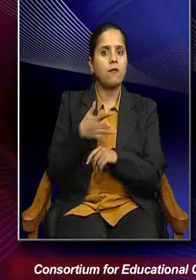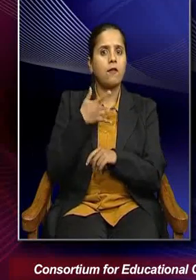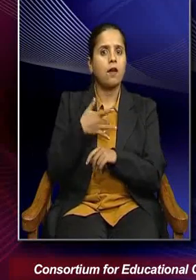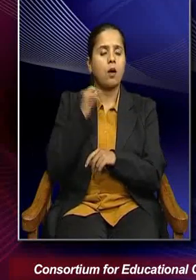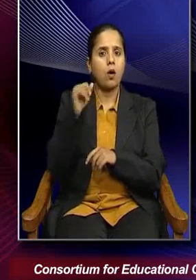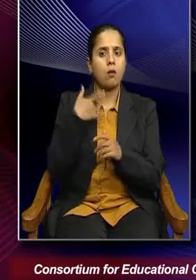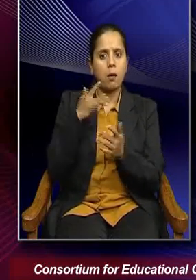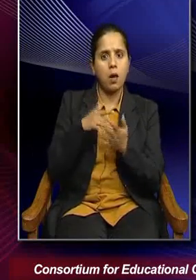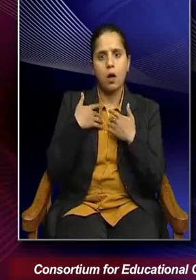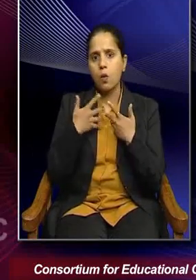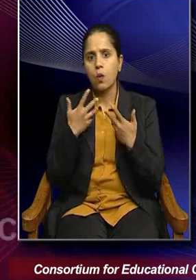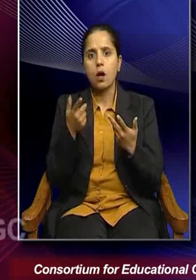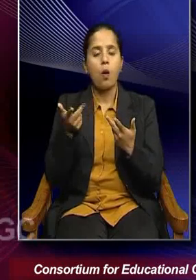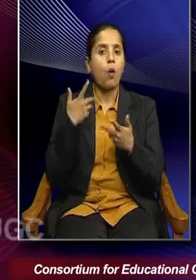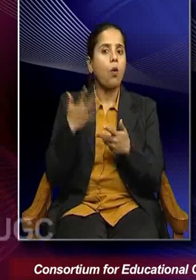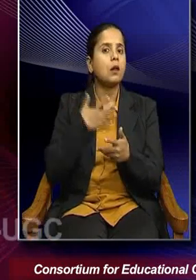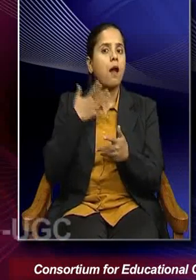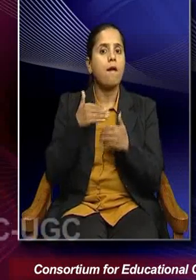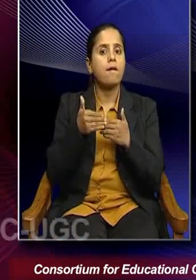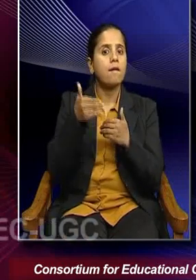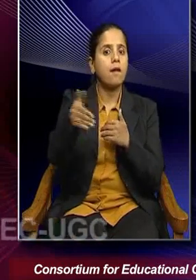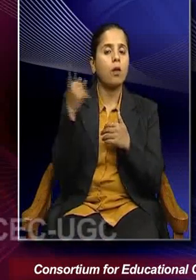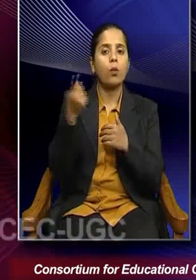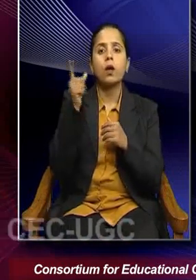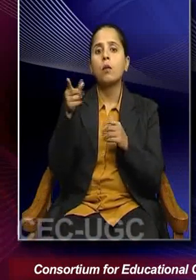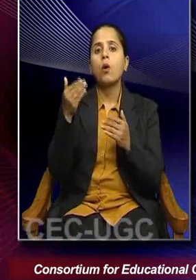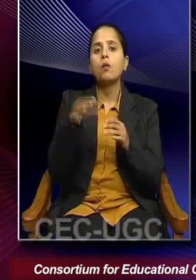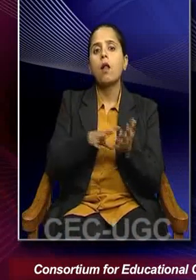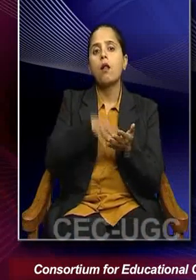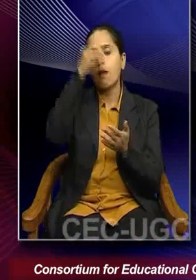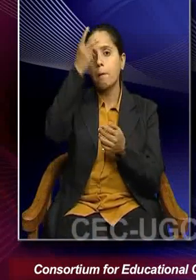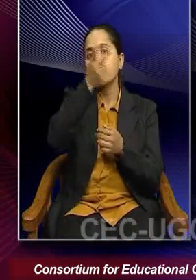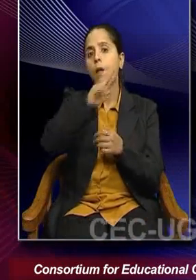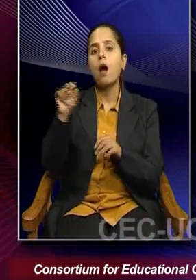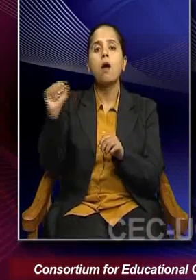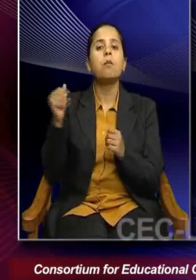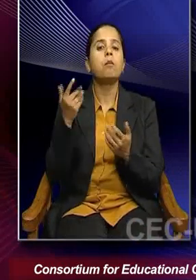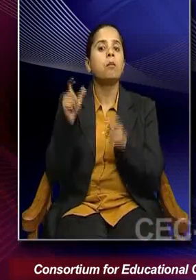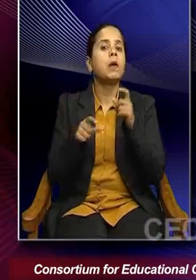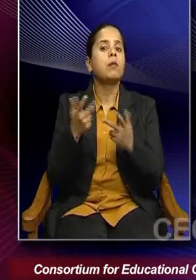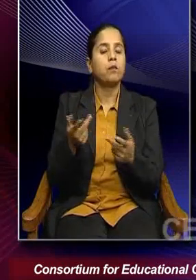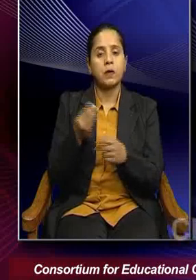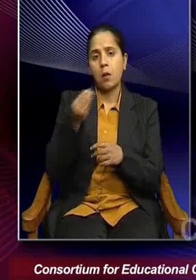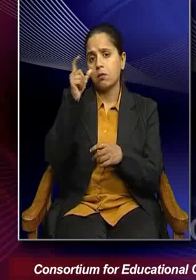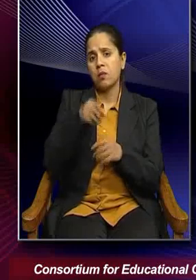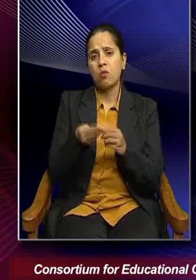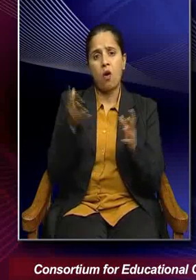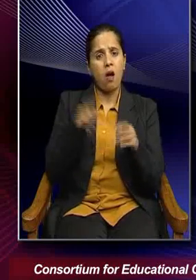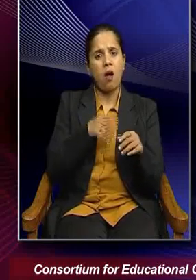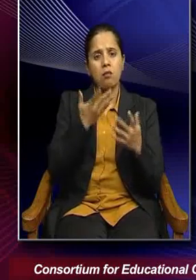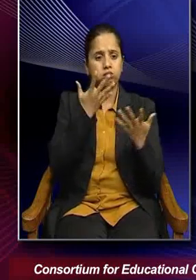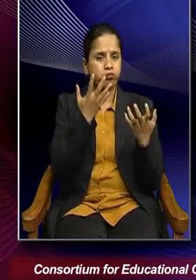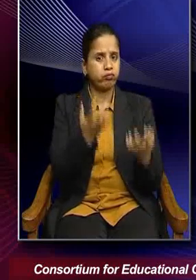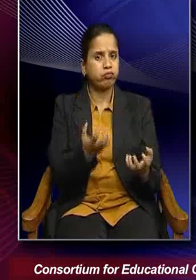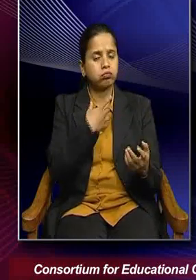places just to survive along with whatever they can take away in their hands. Lot of people have to move out due to drought. For